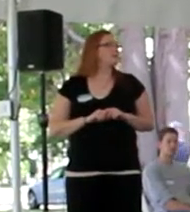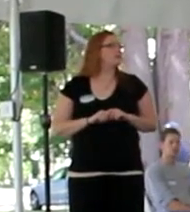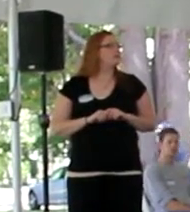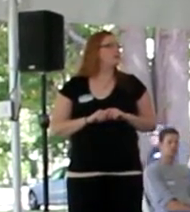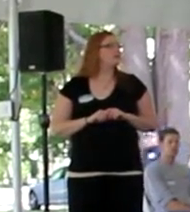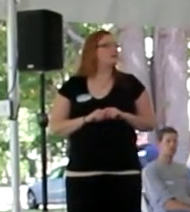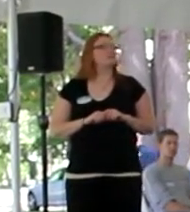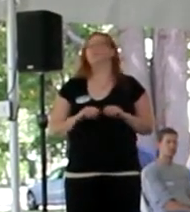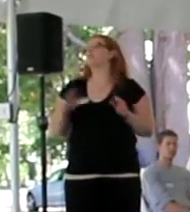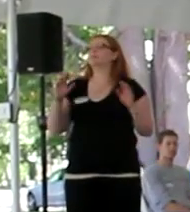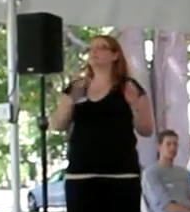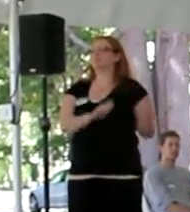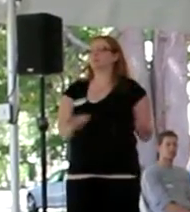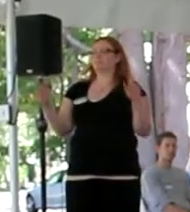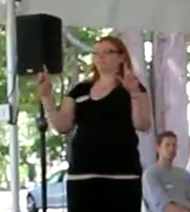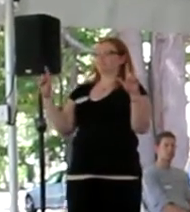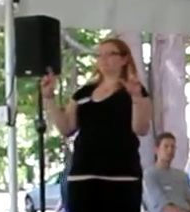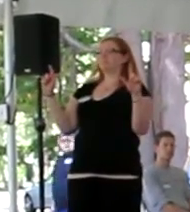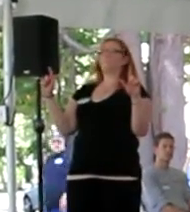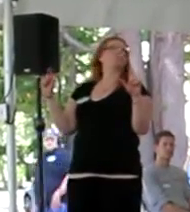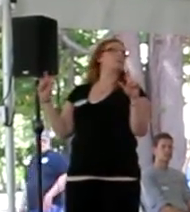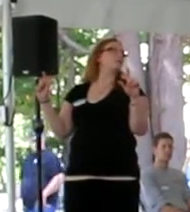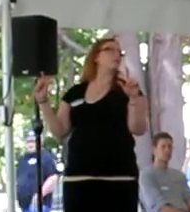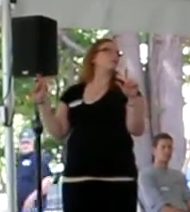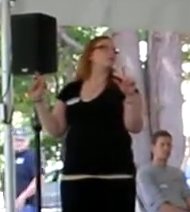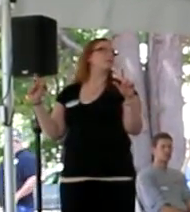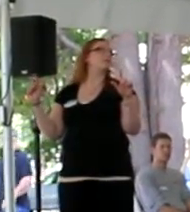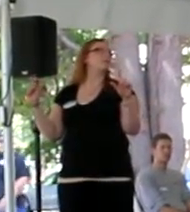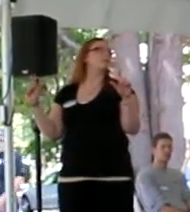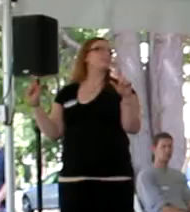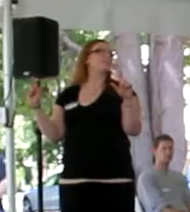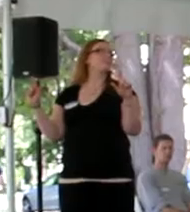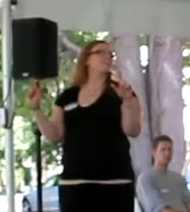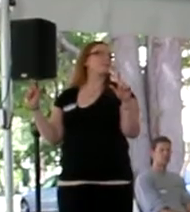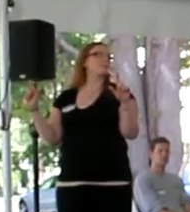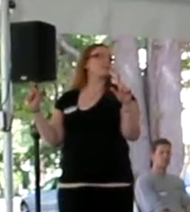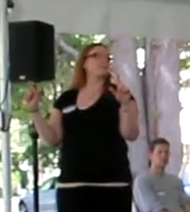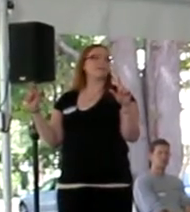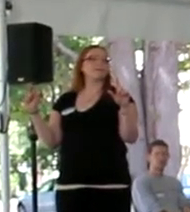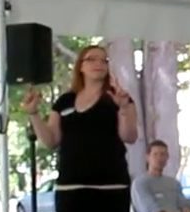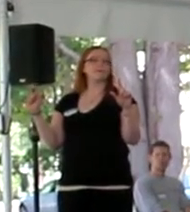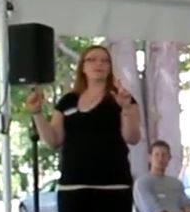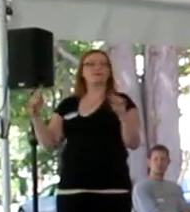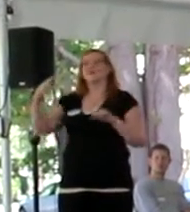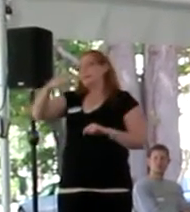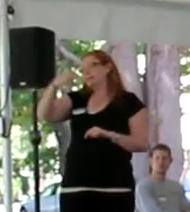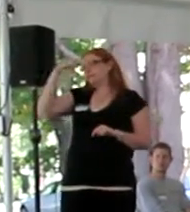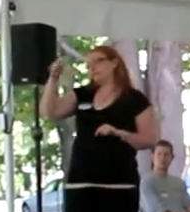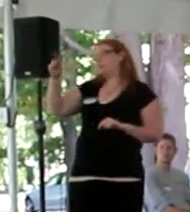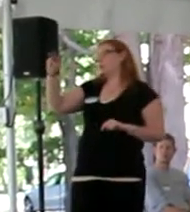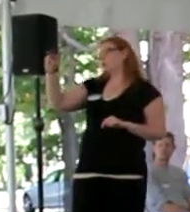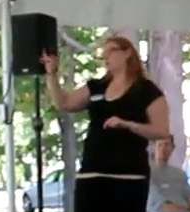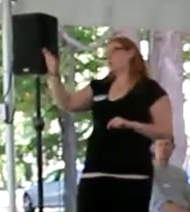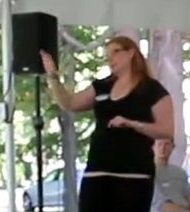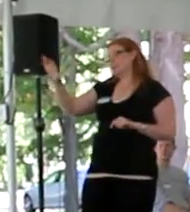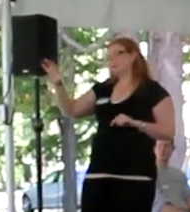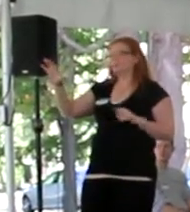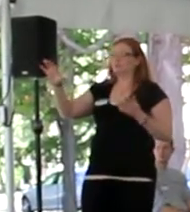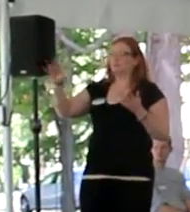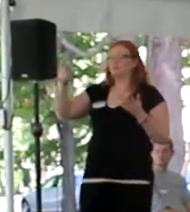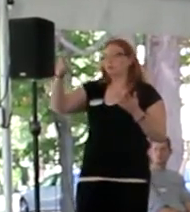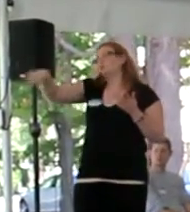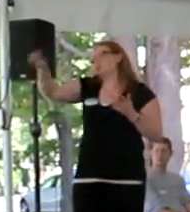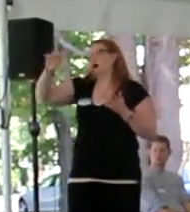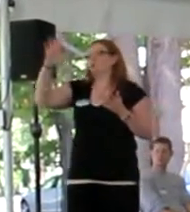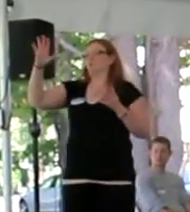Then the next page that you see is the, this is the New York City page, but you would be the Massachusetts